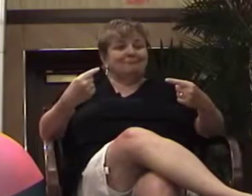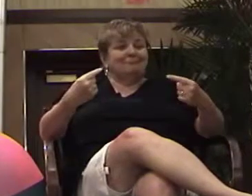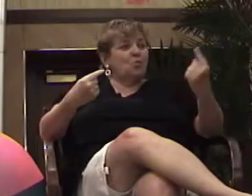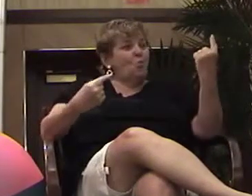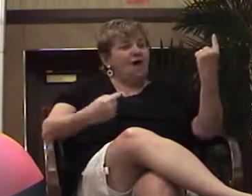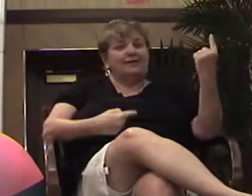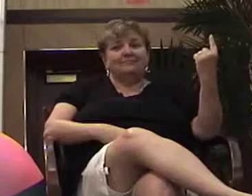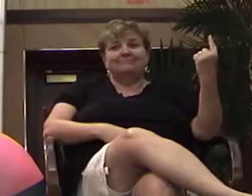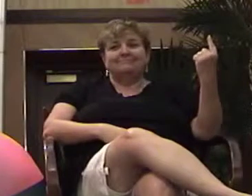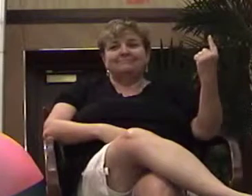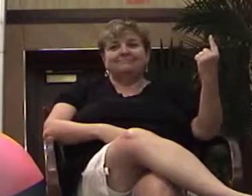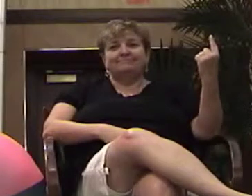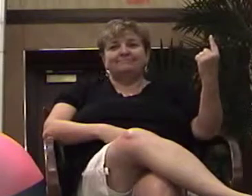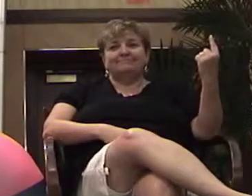I bet you haven't either.